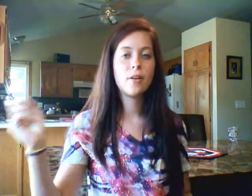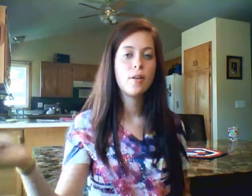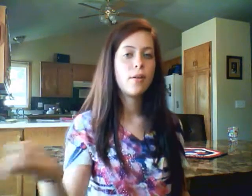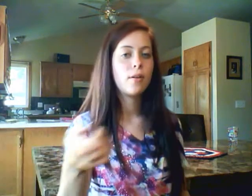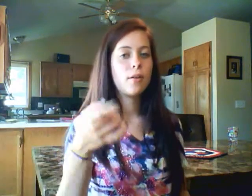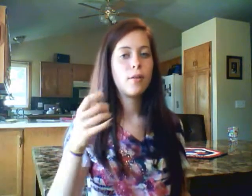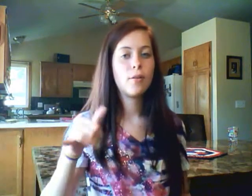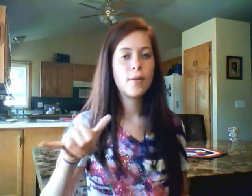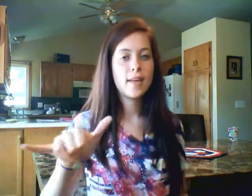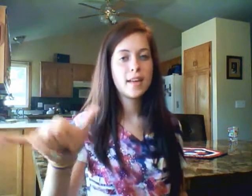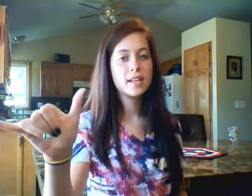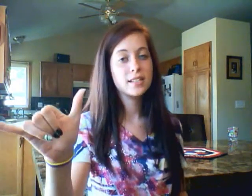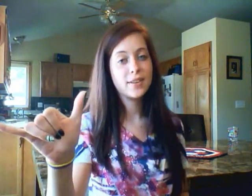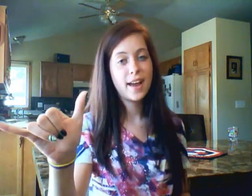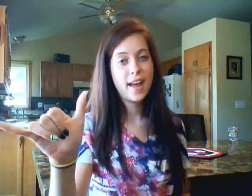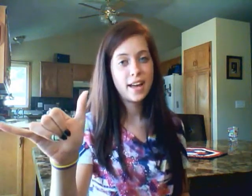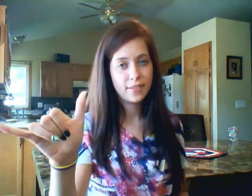always, forever.